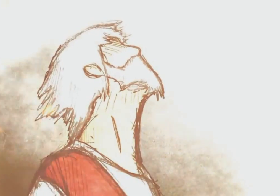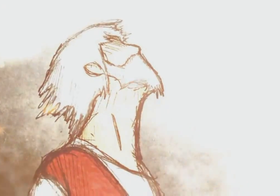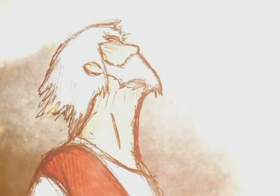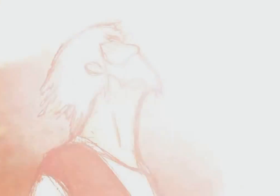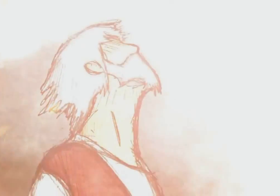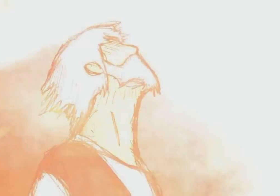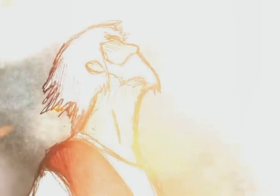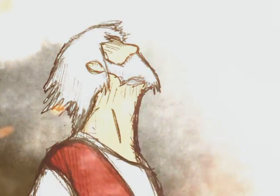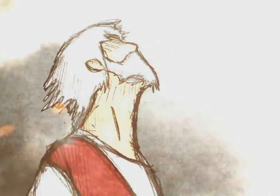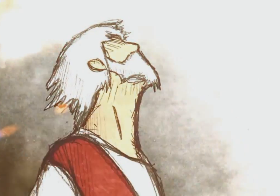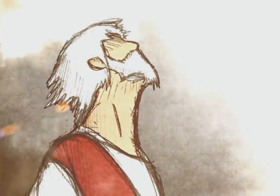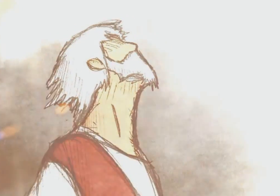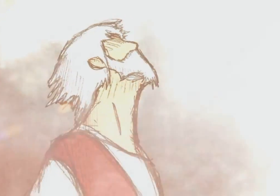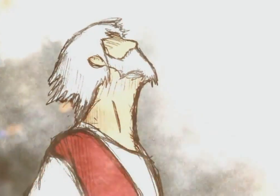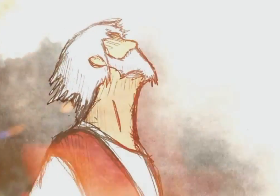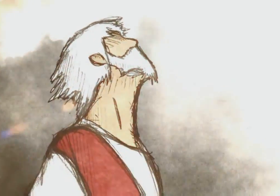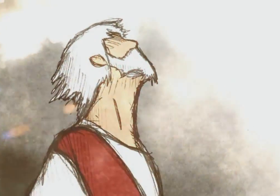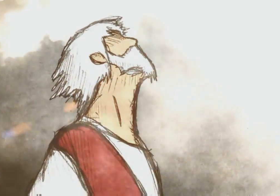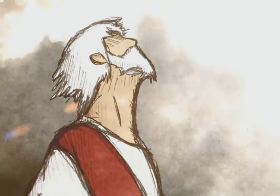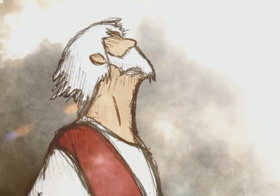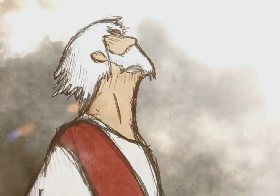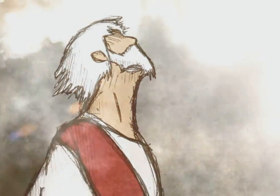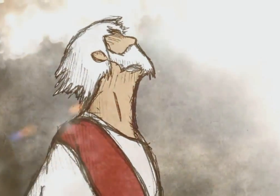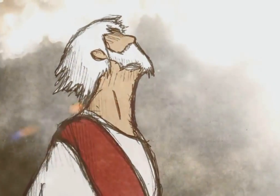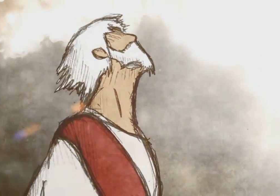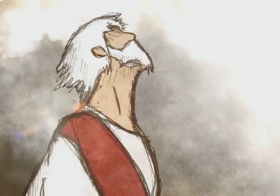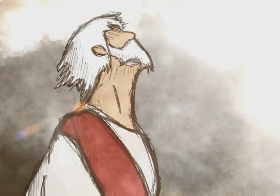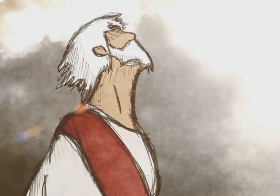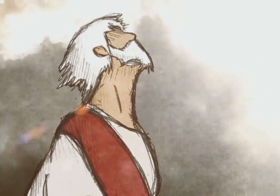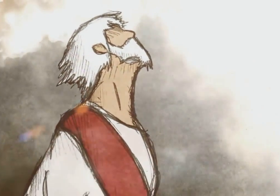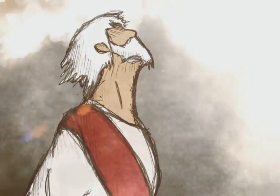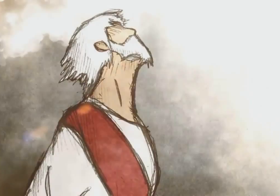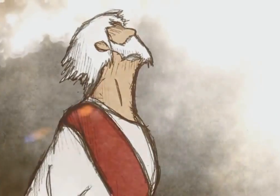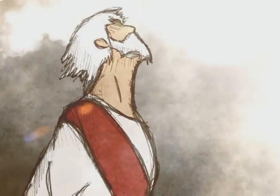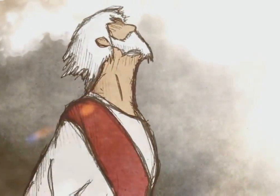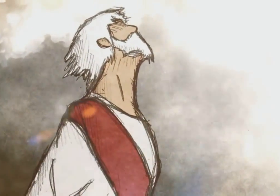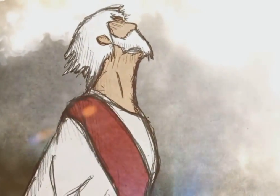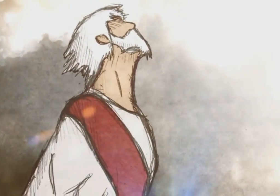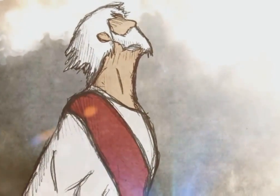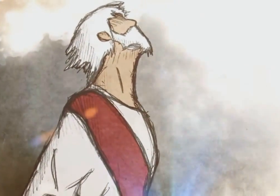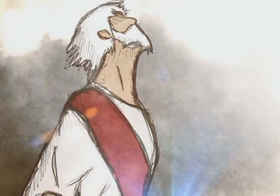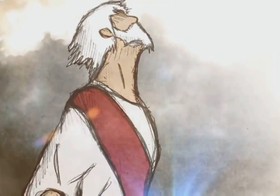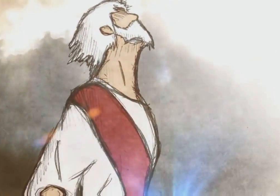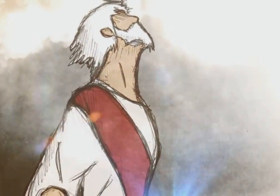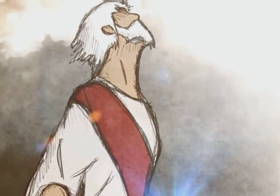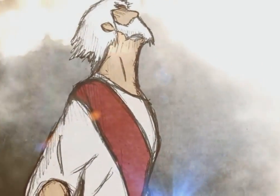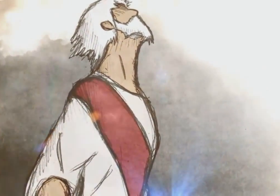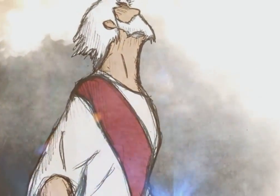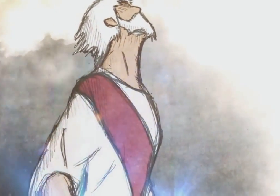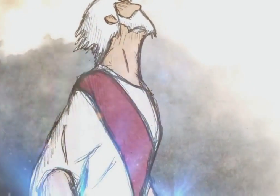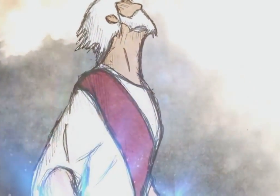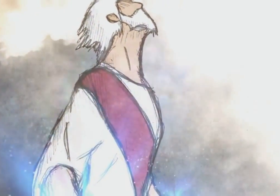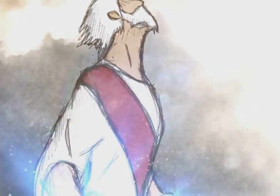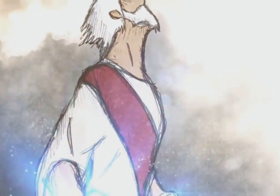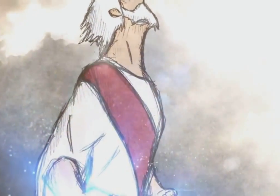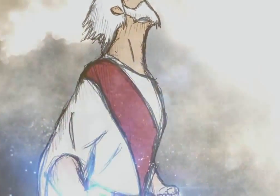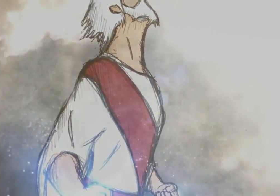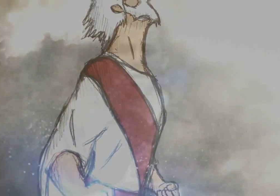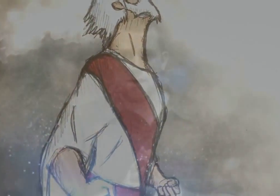God, to love God, to read and meditate upon His Word, a most noble battle indeed, to remain in prayer,